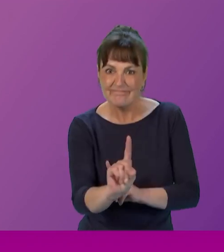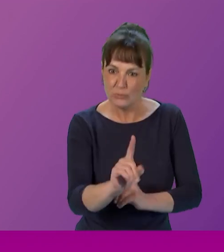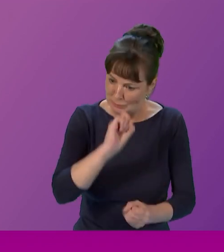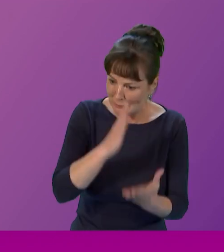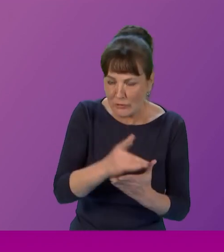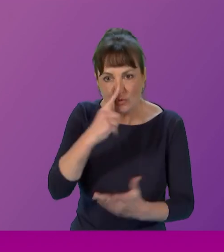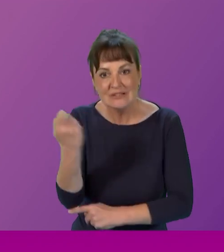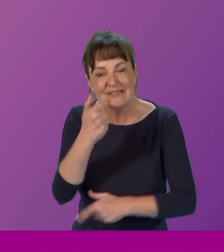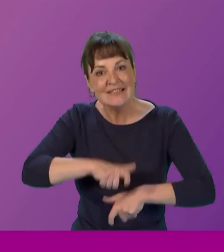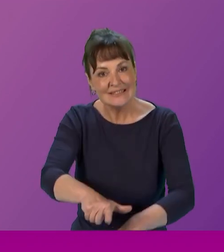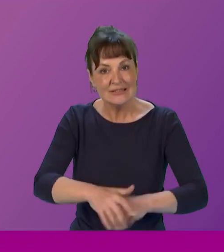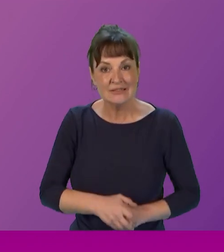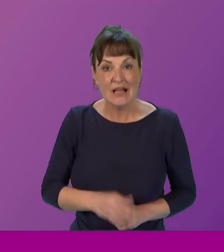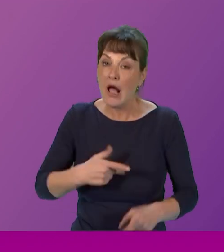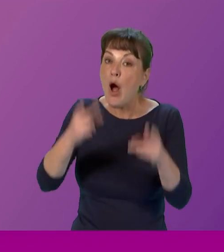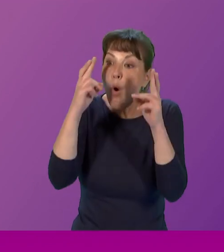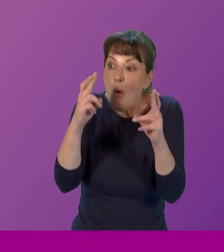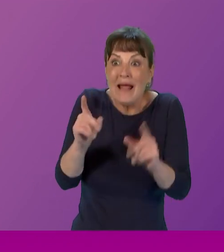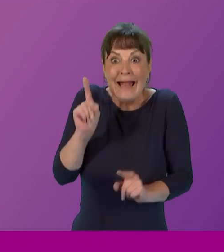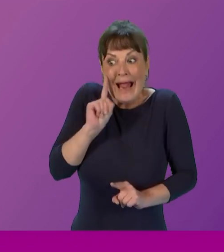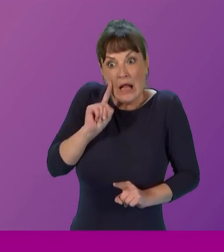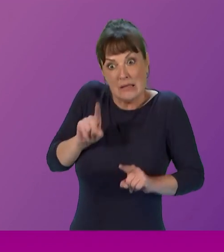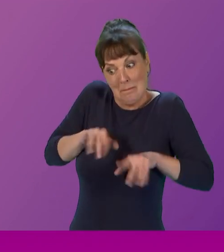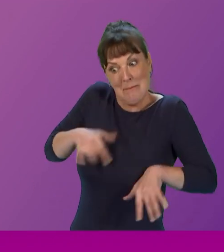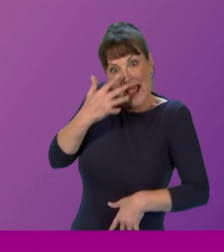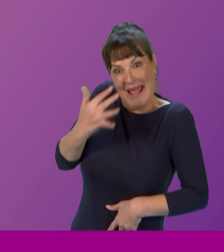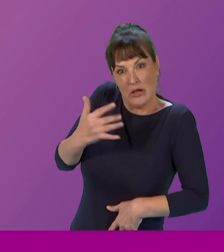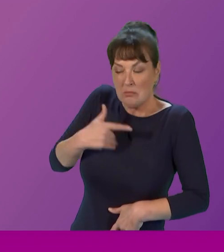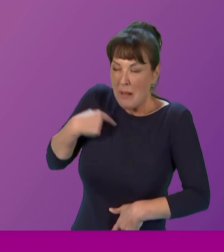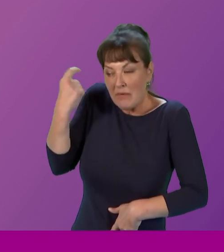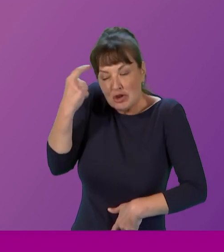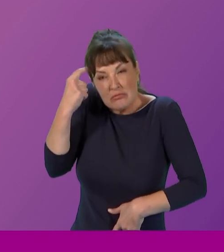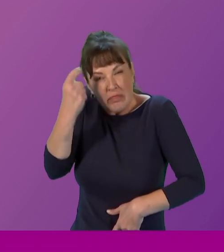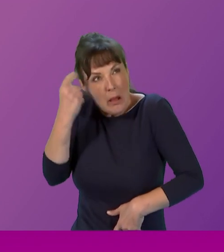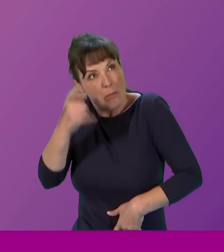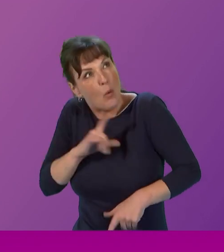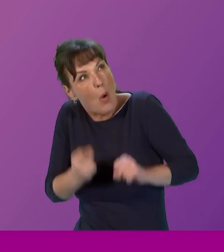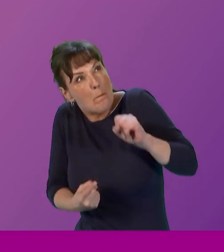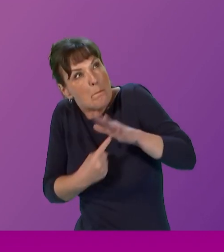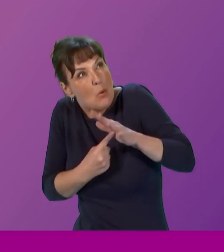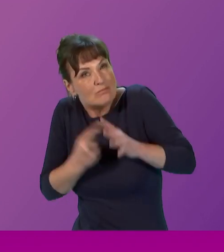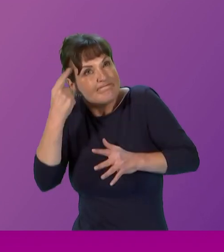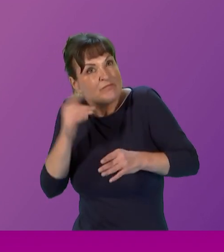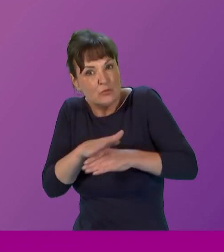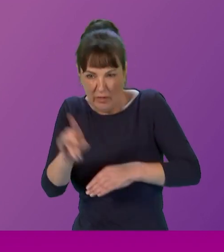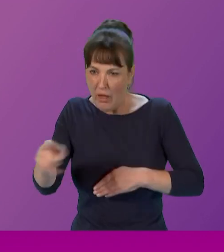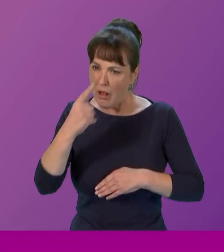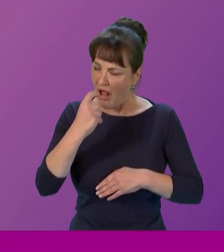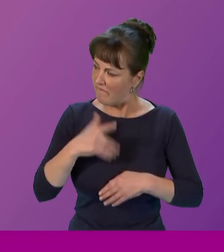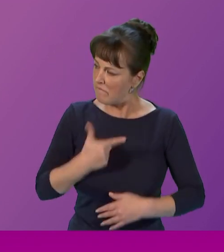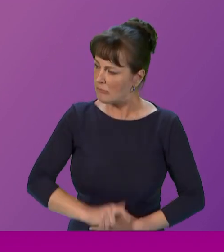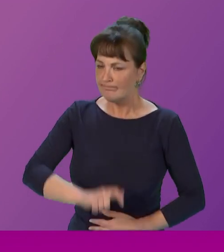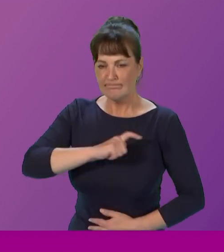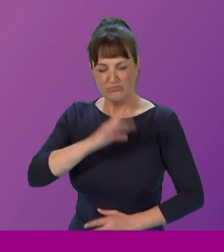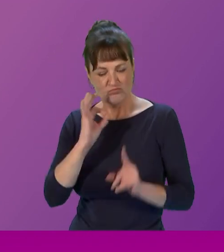my hope is that girls my age who are making important decisions concerning their future can willingly and happily apply for positions in